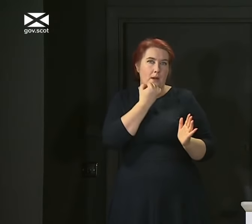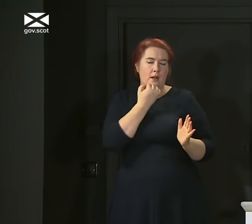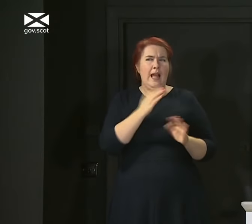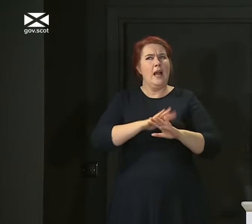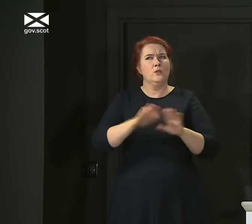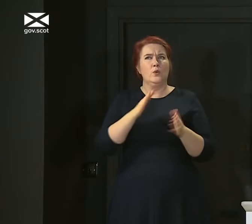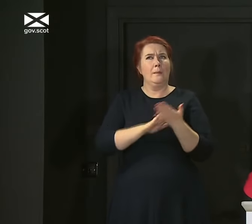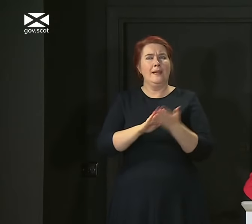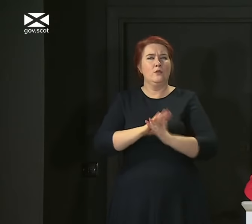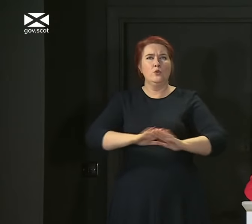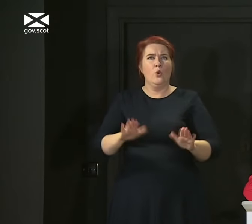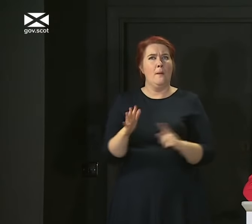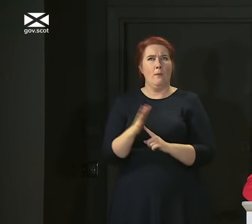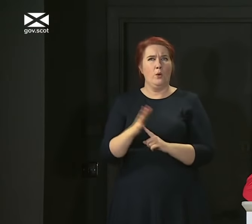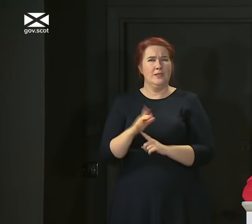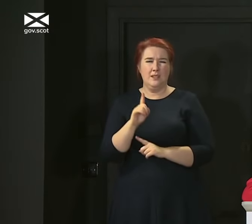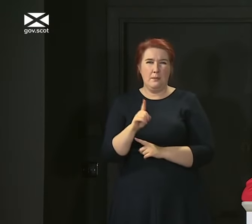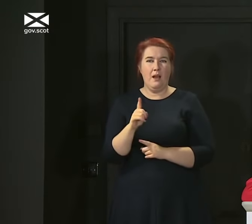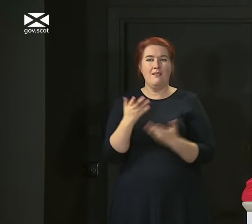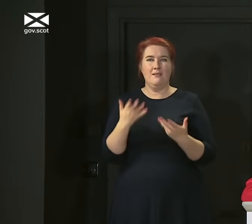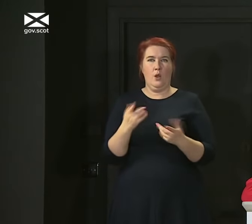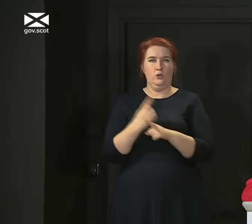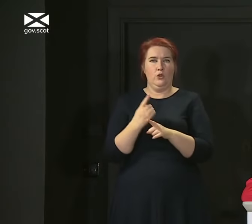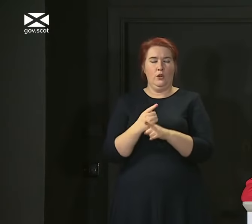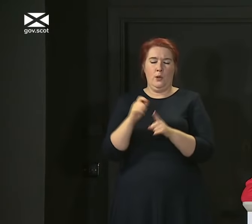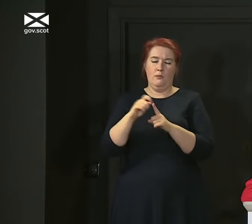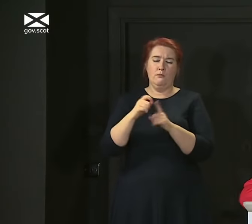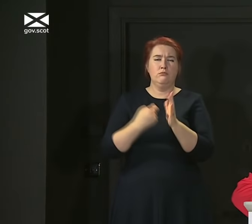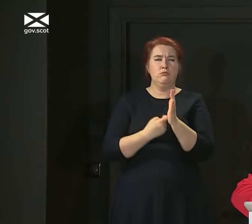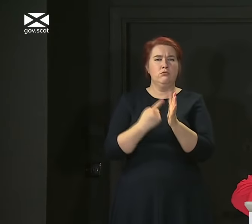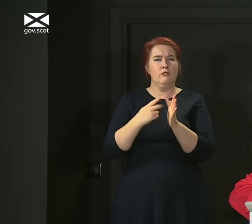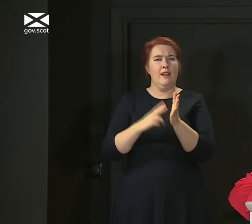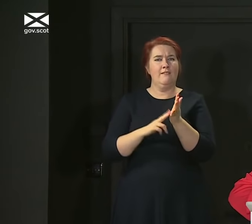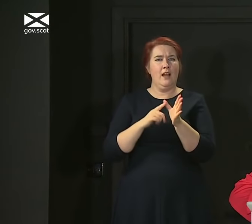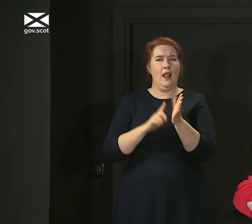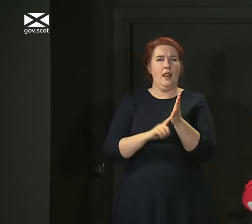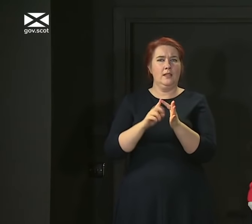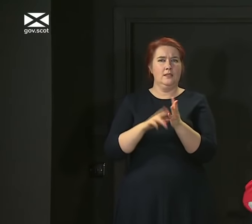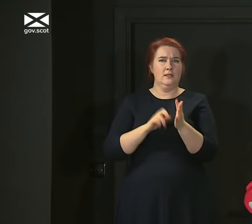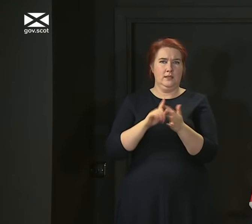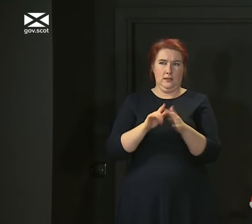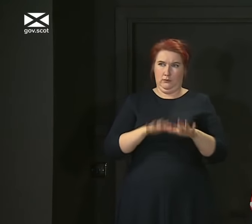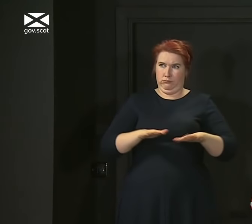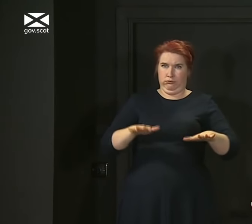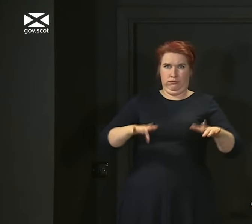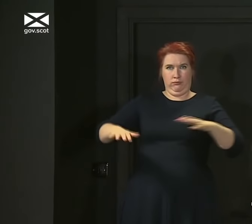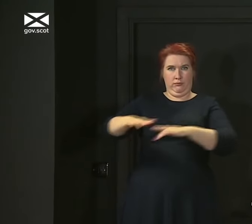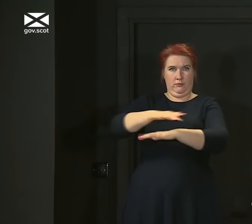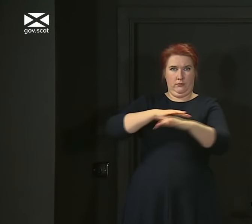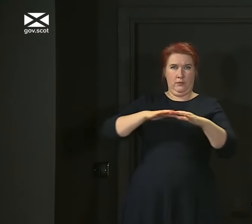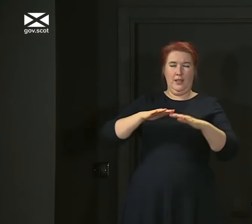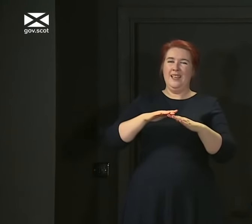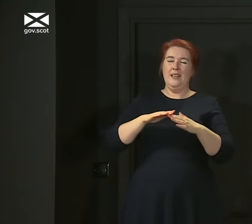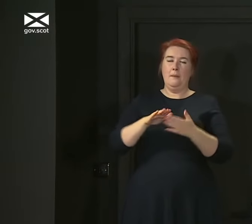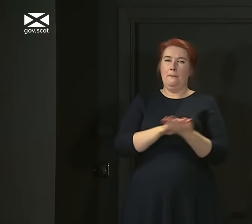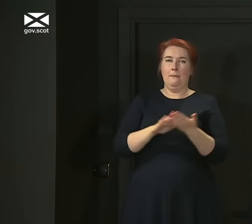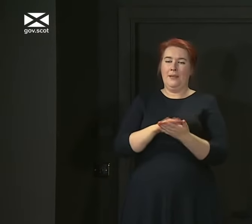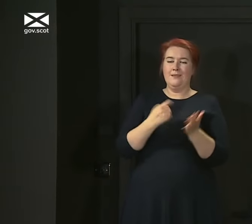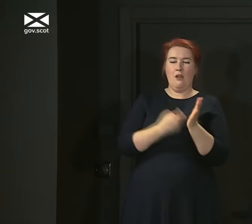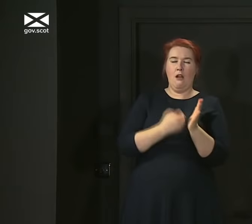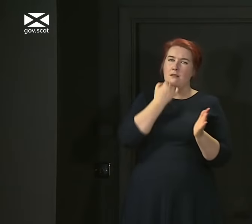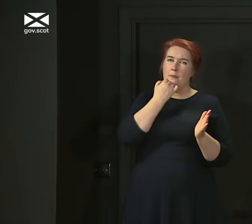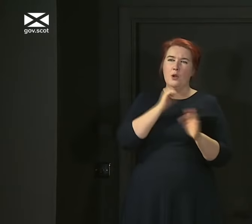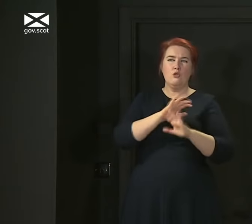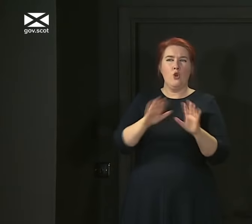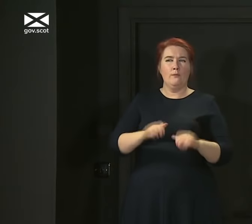not important, but actually as we get to levels of prevalence right now, that we're at very low, the R number becomes much, much less reliable in